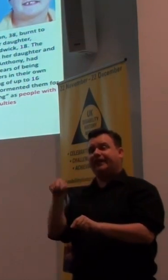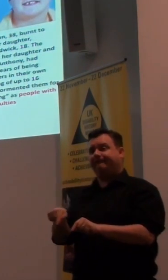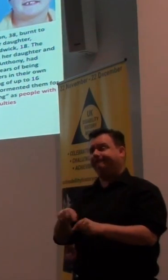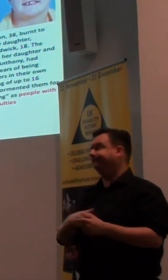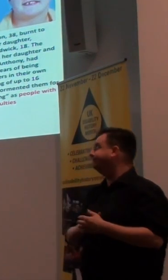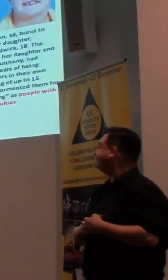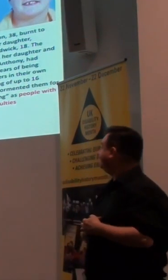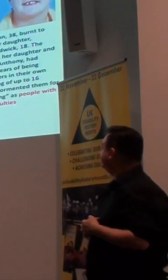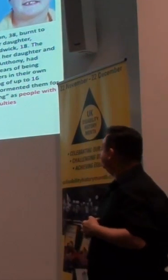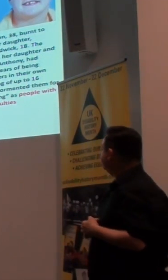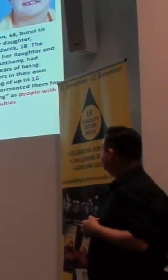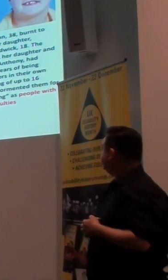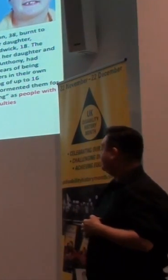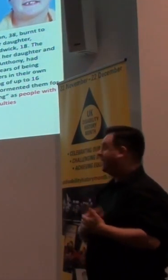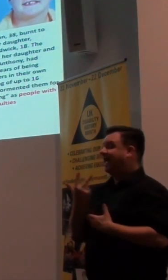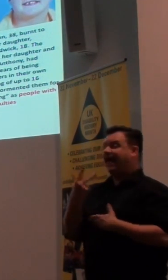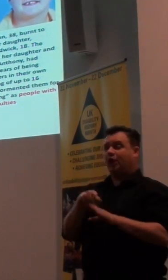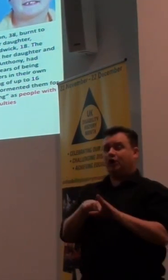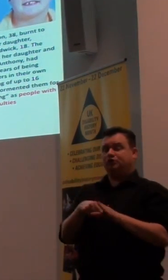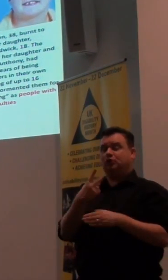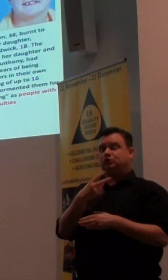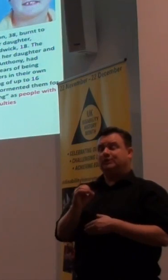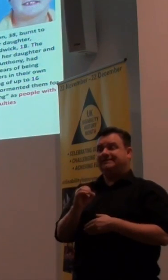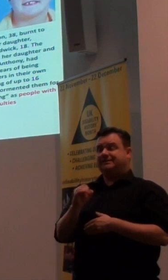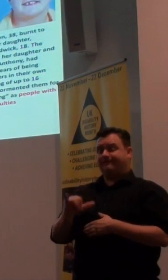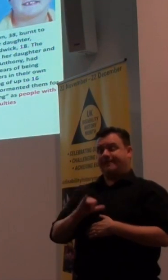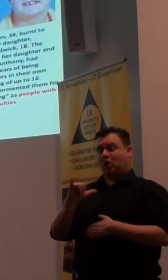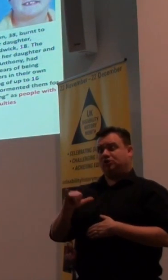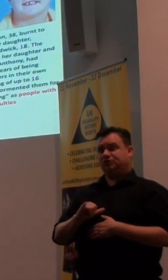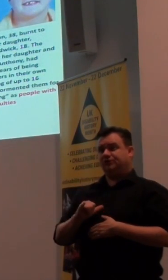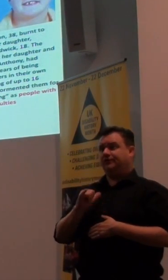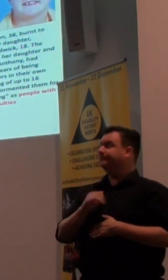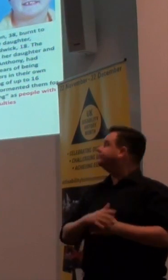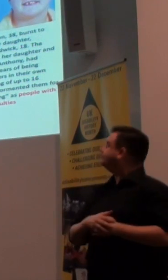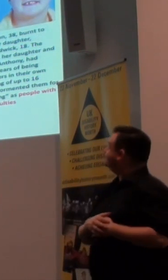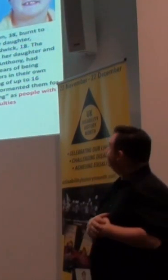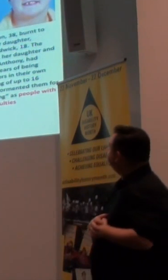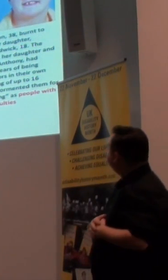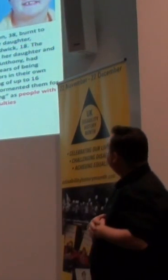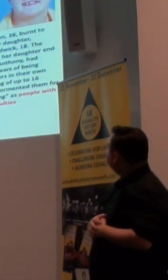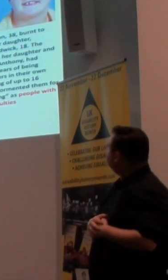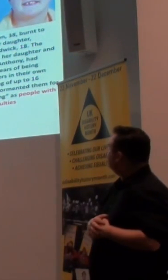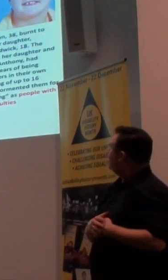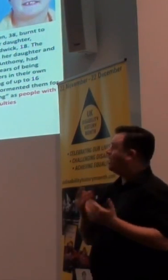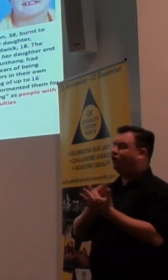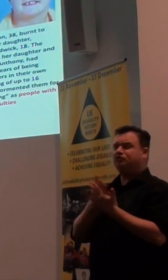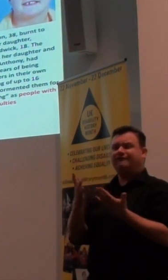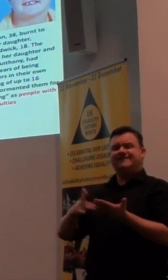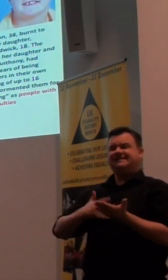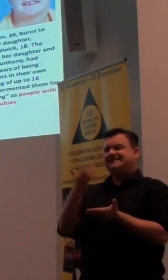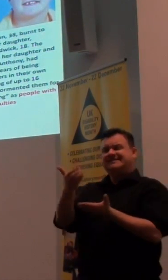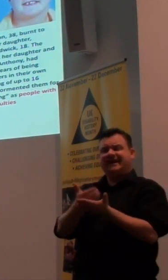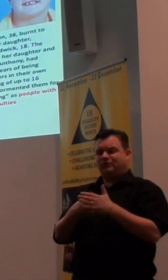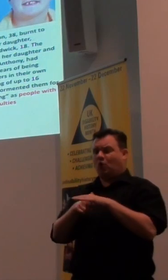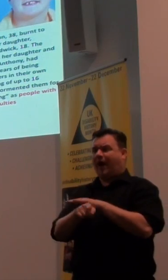In the last eight years, more than 20 murders on the streets, 47% of disabled people don't feel it's safe to go out on strikes, and these are just a